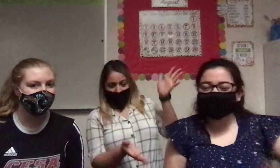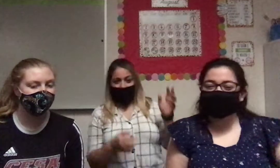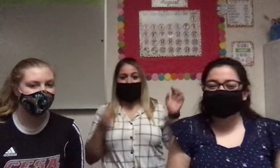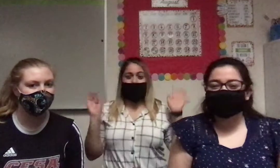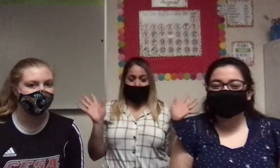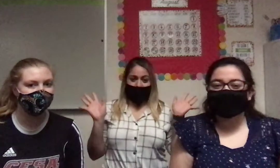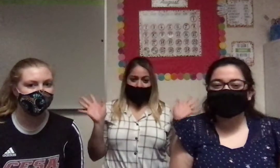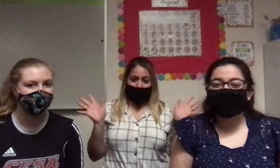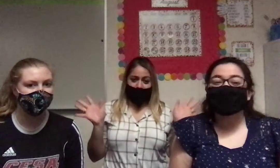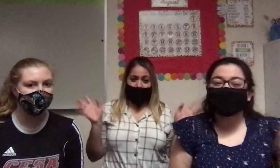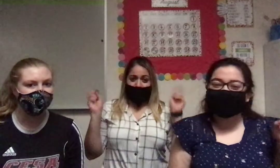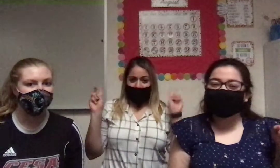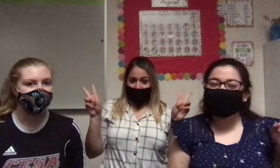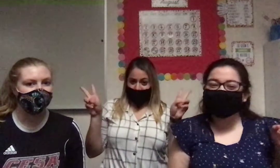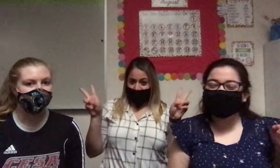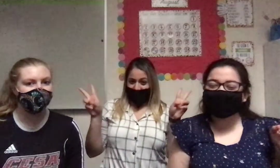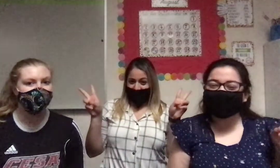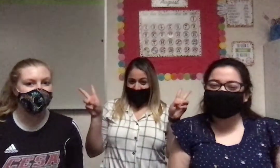and we are the Second Grade Teachers!